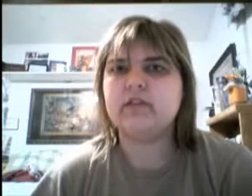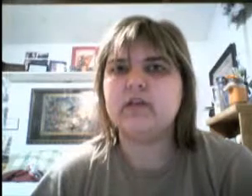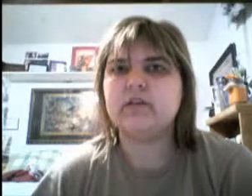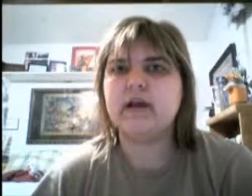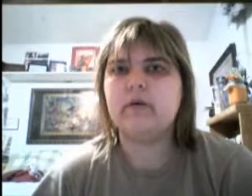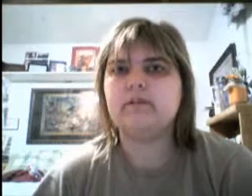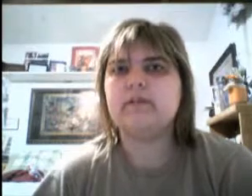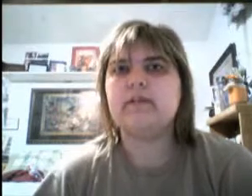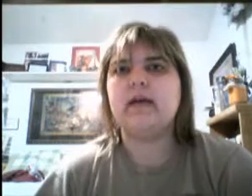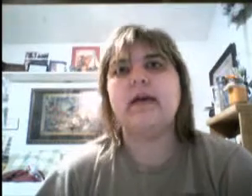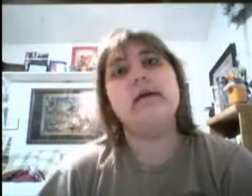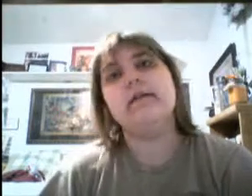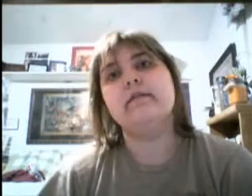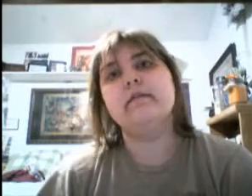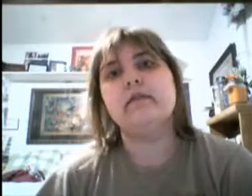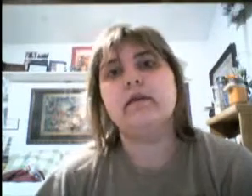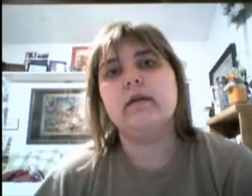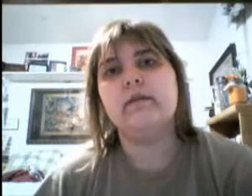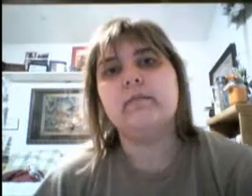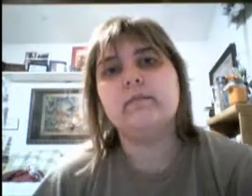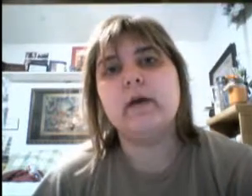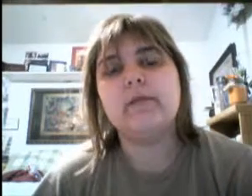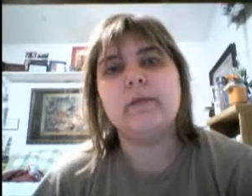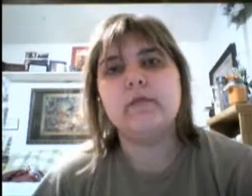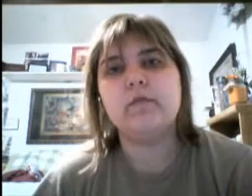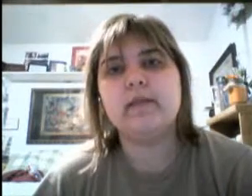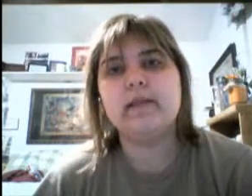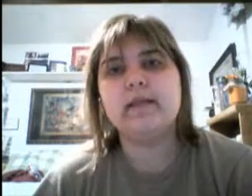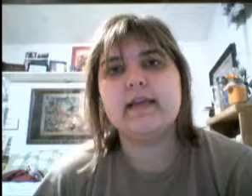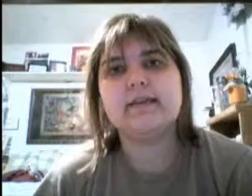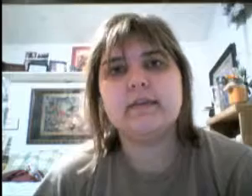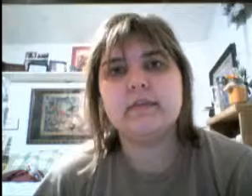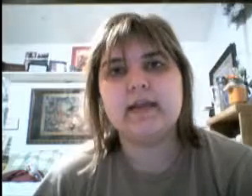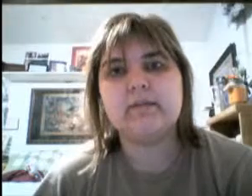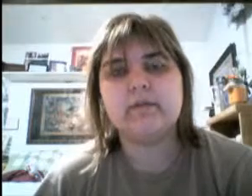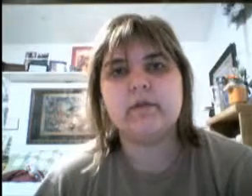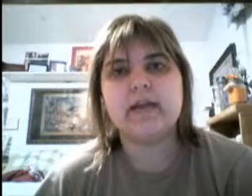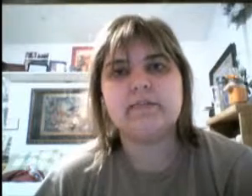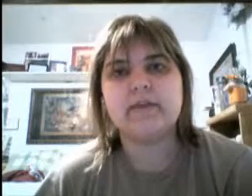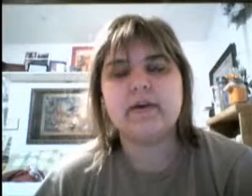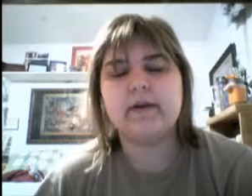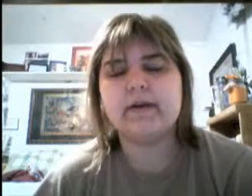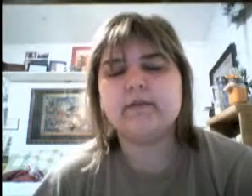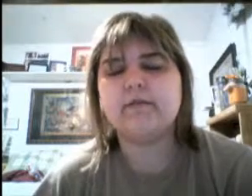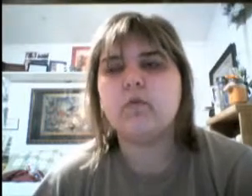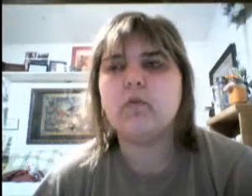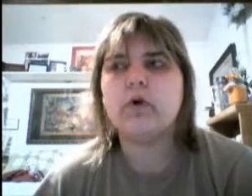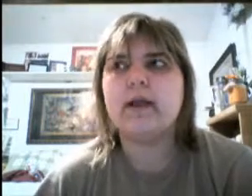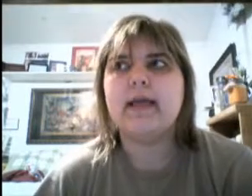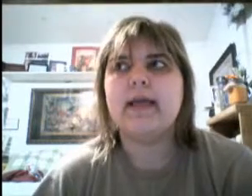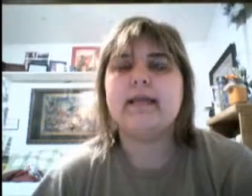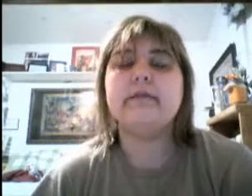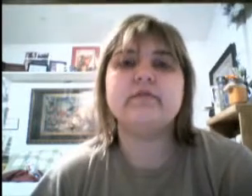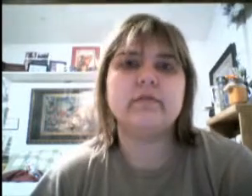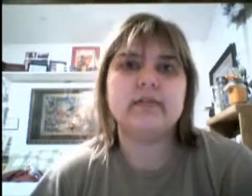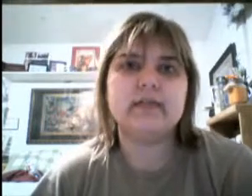he talked about, uh, the upcoming movie that he's going to be in for Captain America Civil War. And he was really